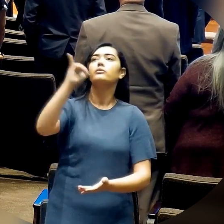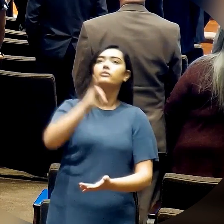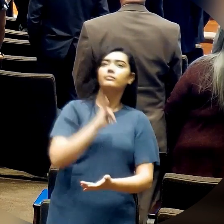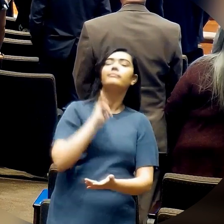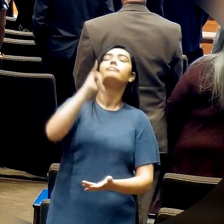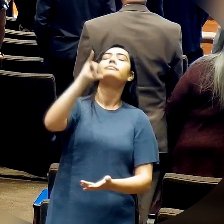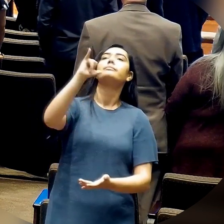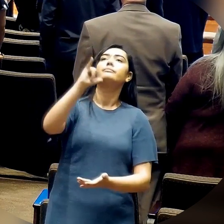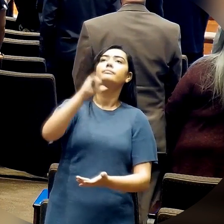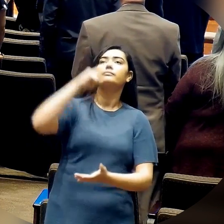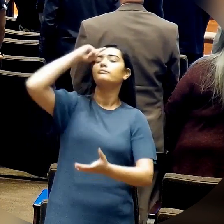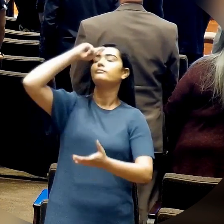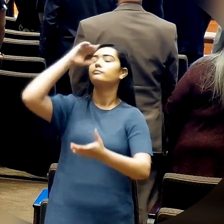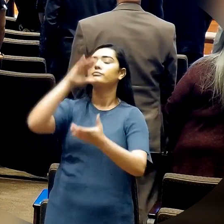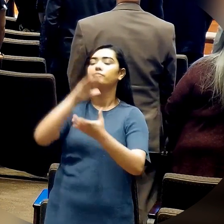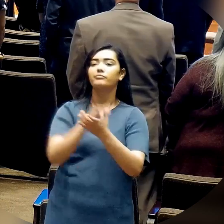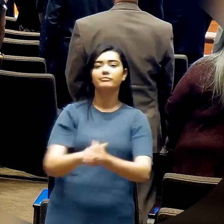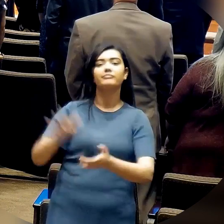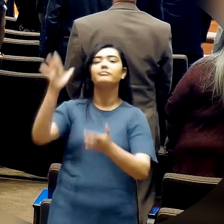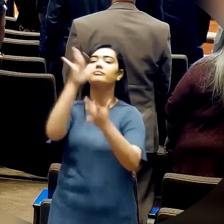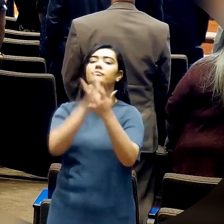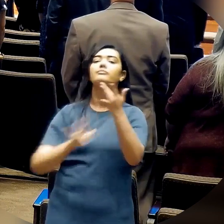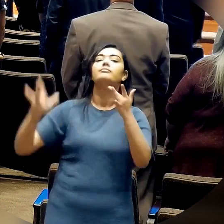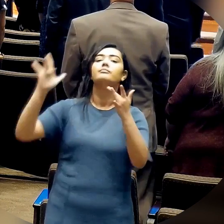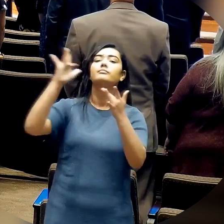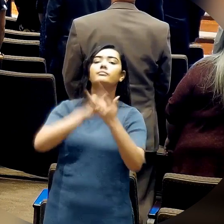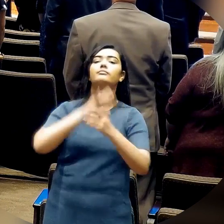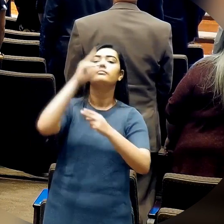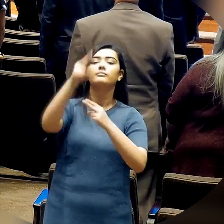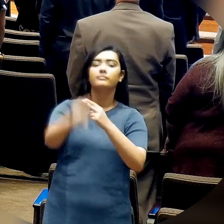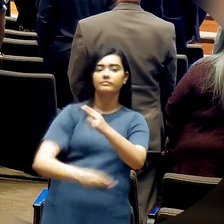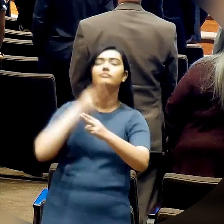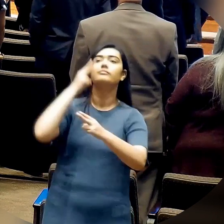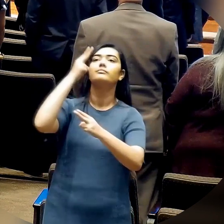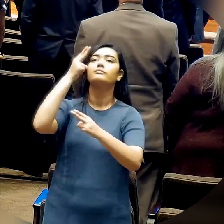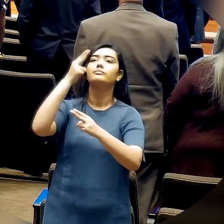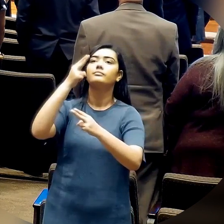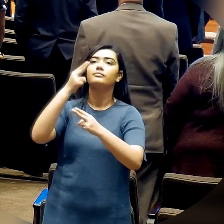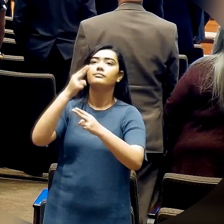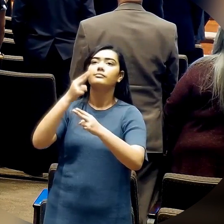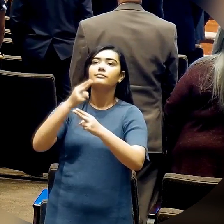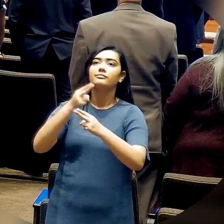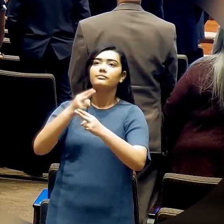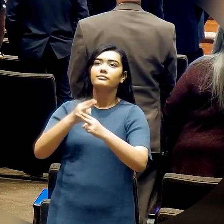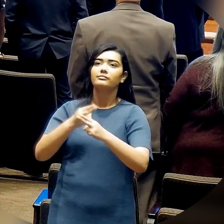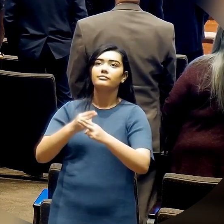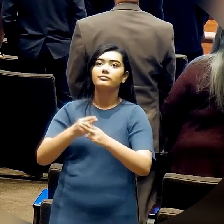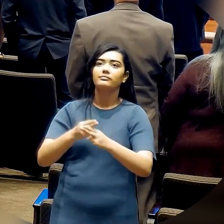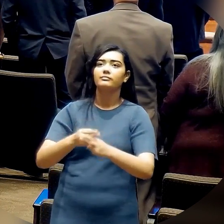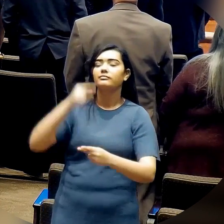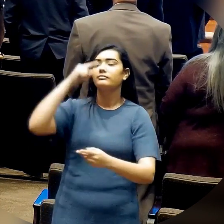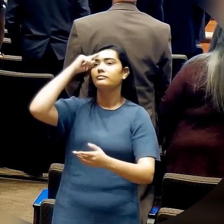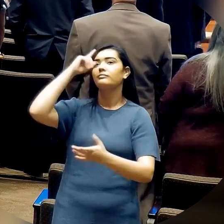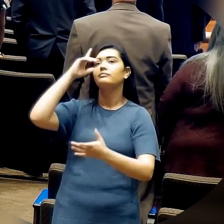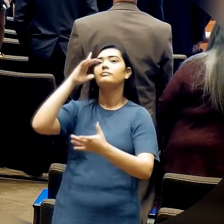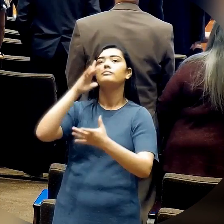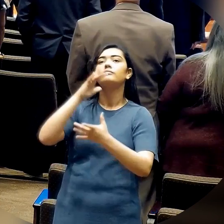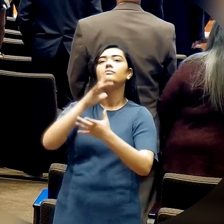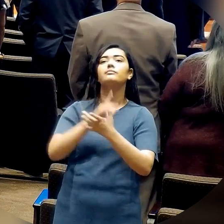believe in the name of Jesus. For I believe in